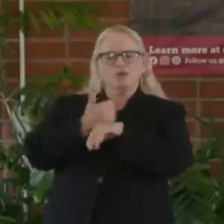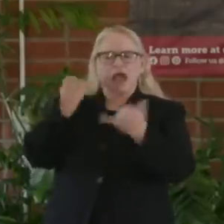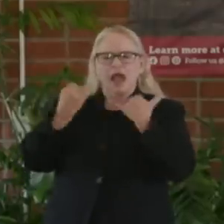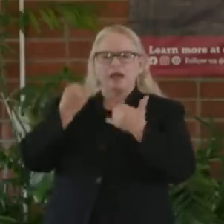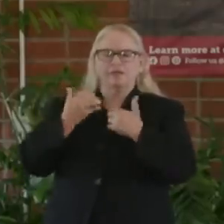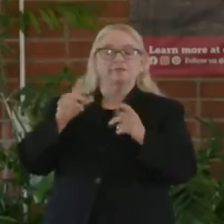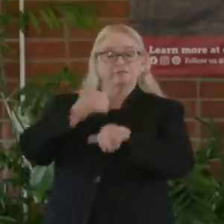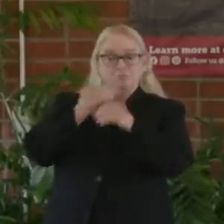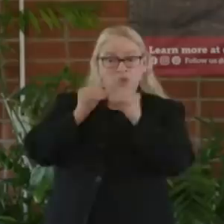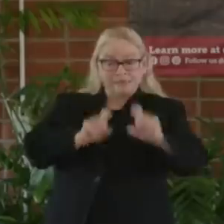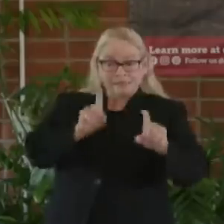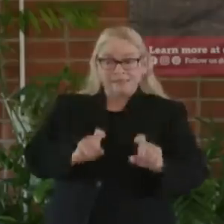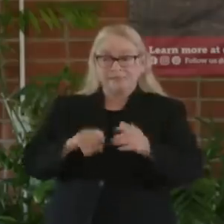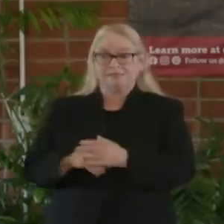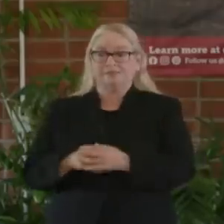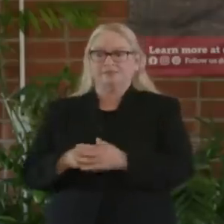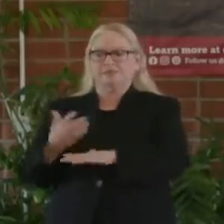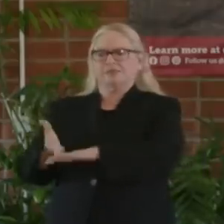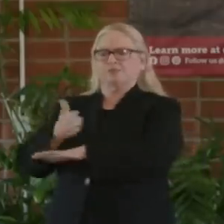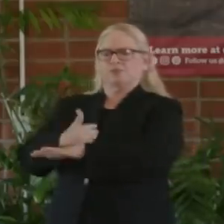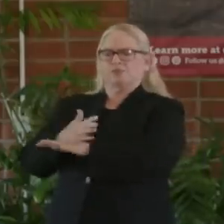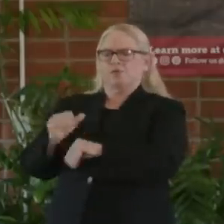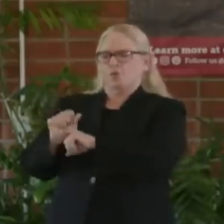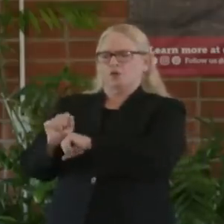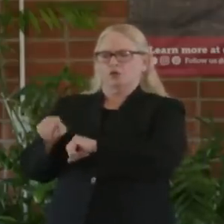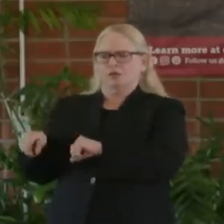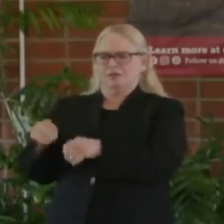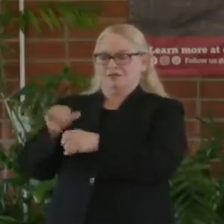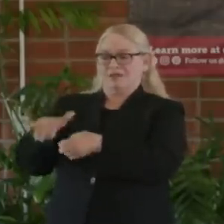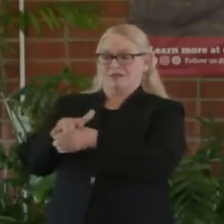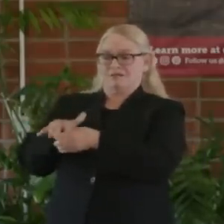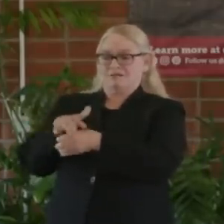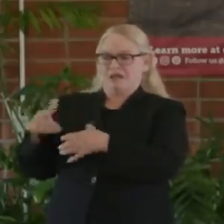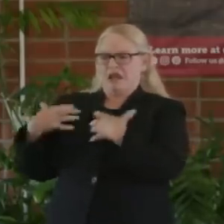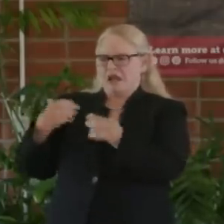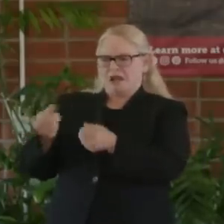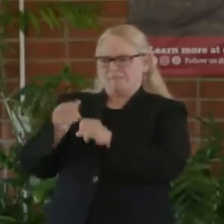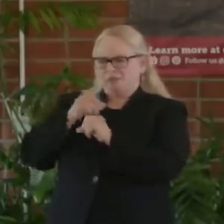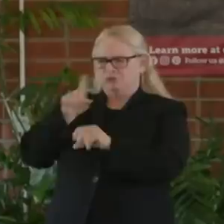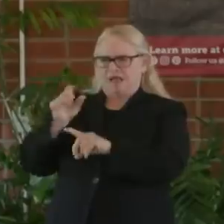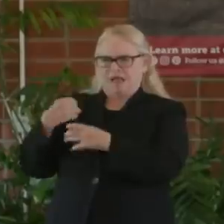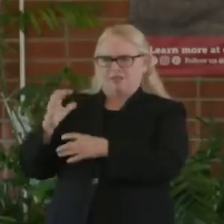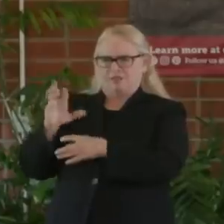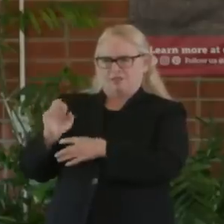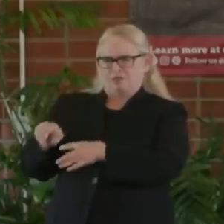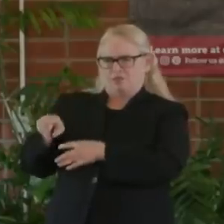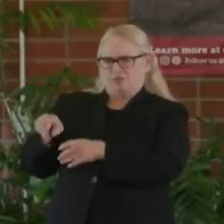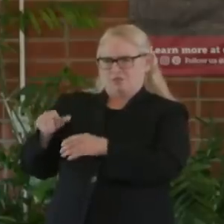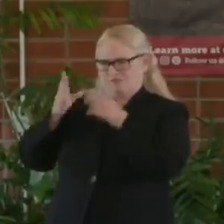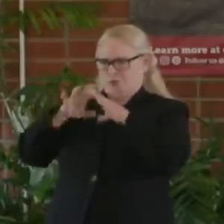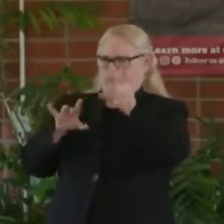and to enhance our health care workers by providing more support, as well as more